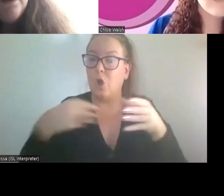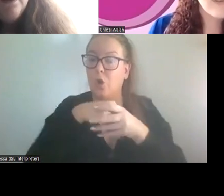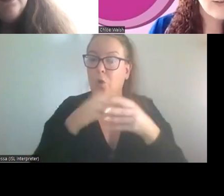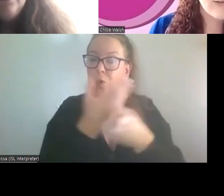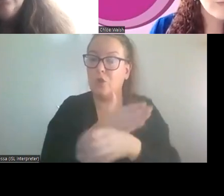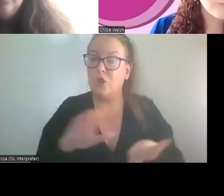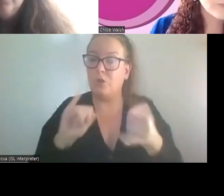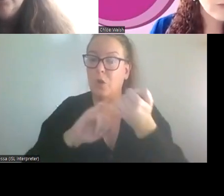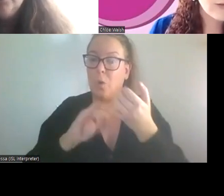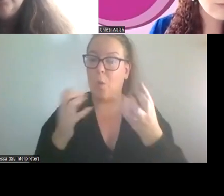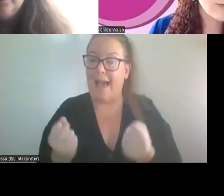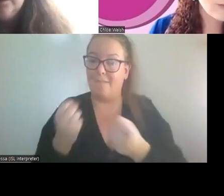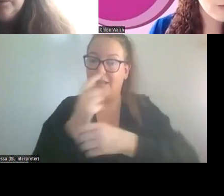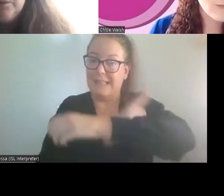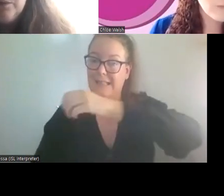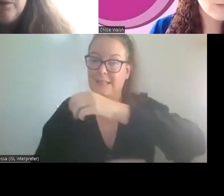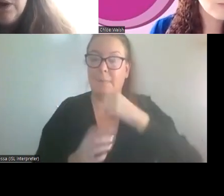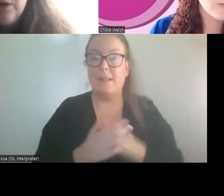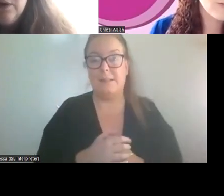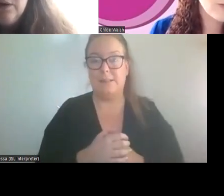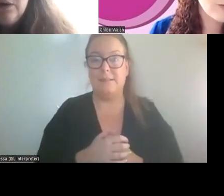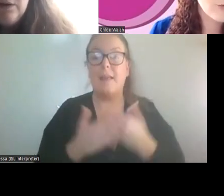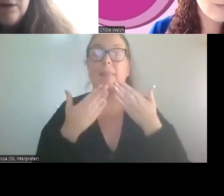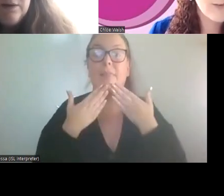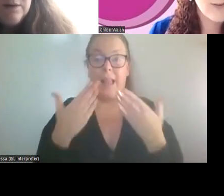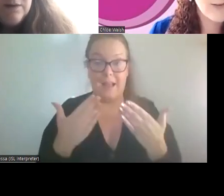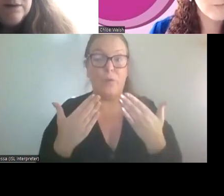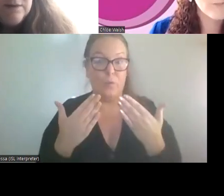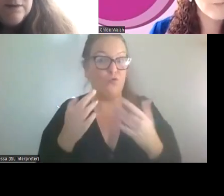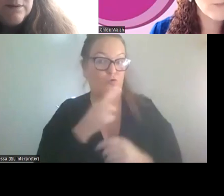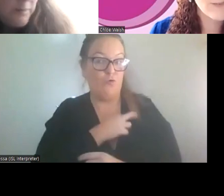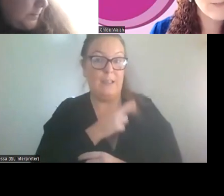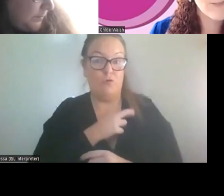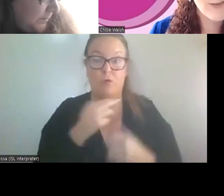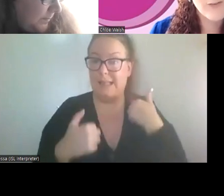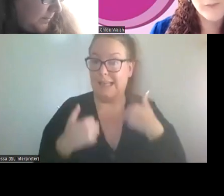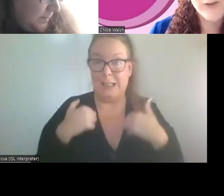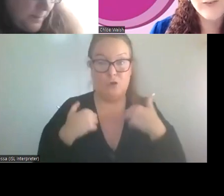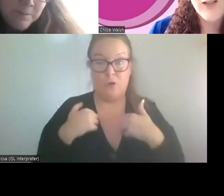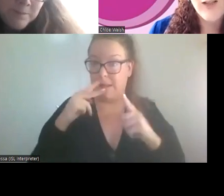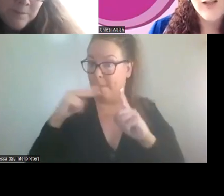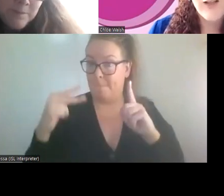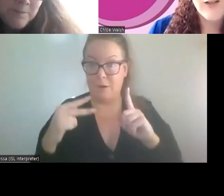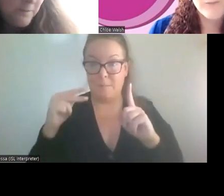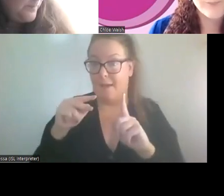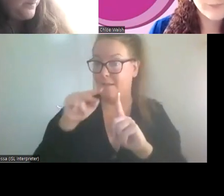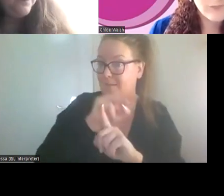Thanks, Jane. And thank you to all the speakers as well. Really interesting perspectives. Thank you very much.